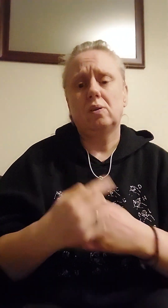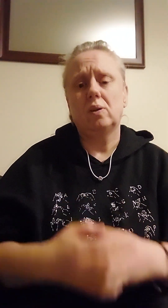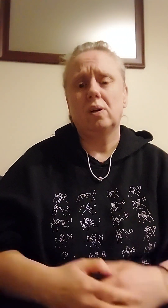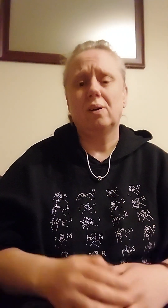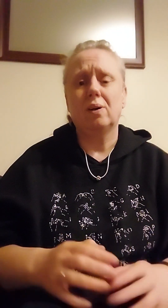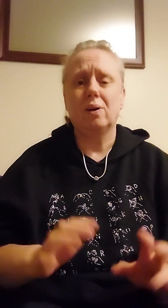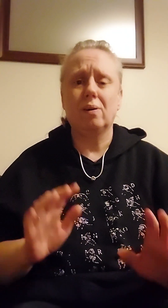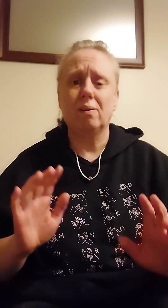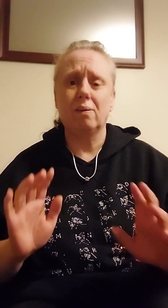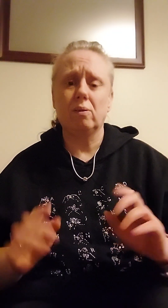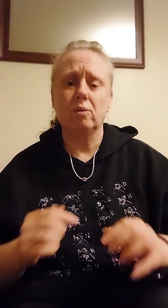Oh,